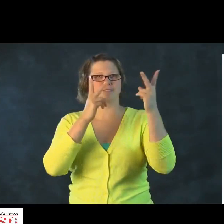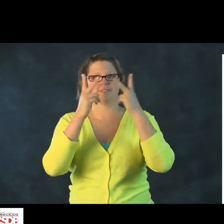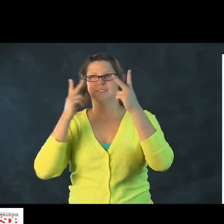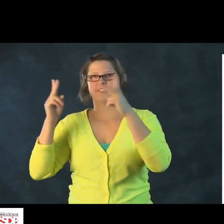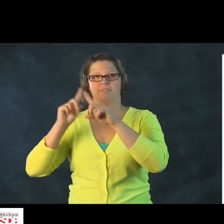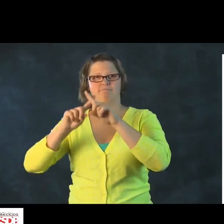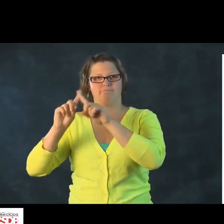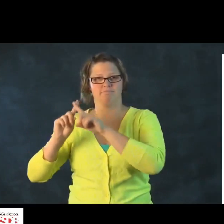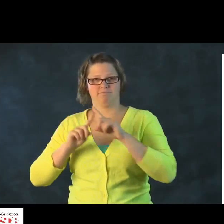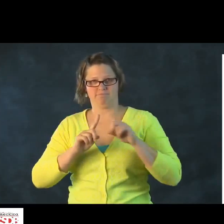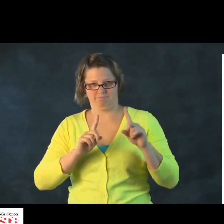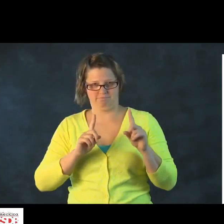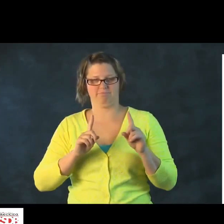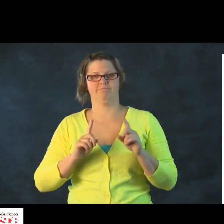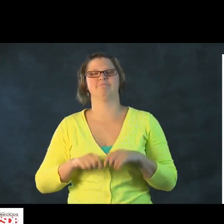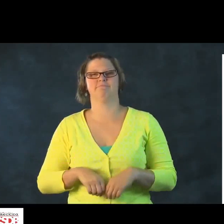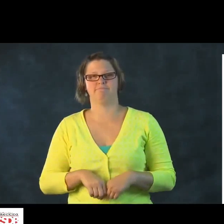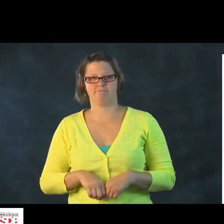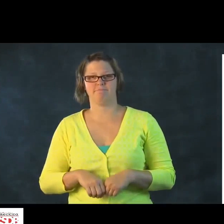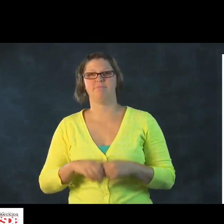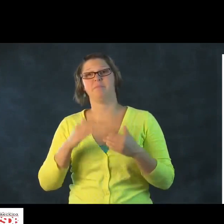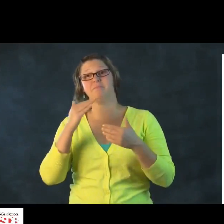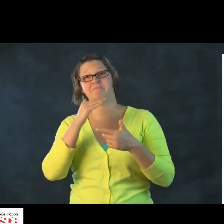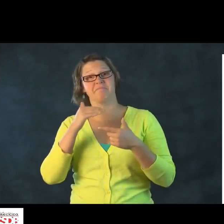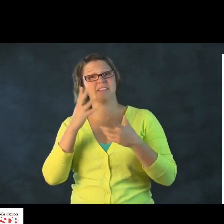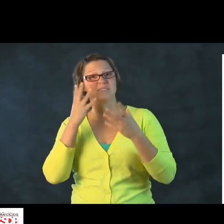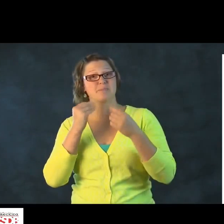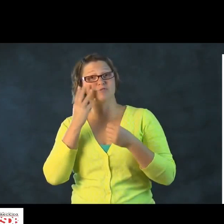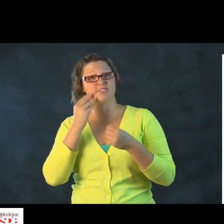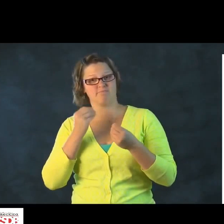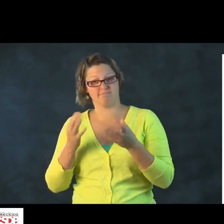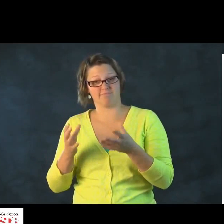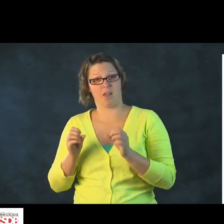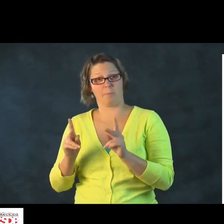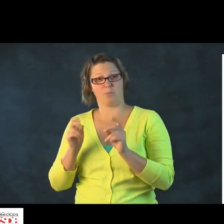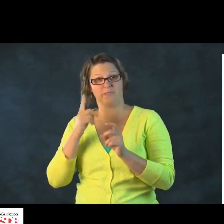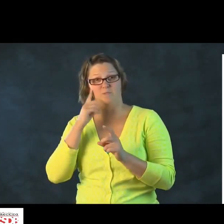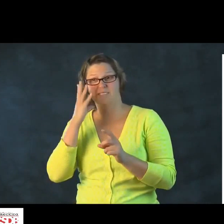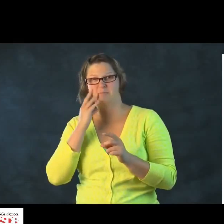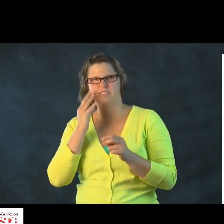piece. They are exposed to a variety of different pieces of language.